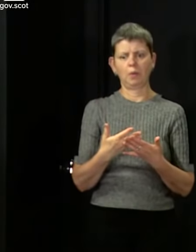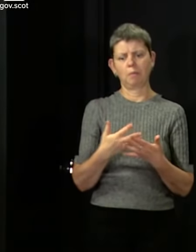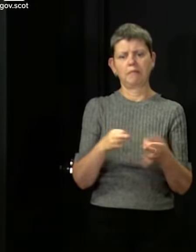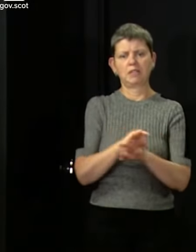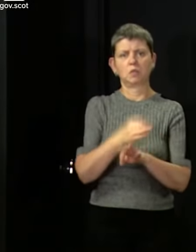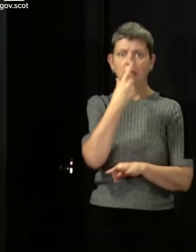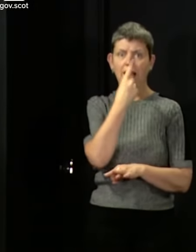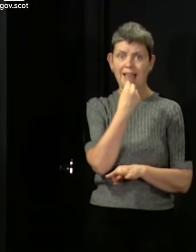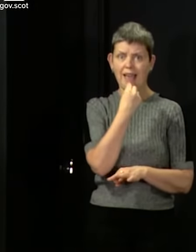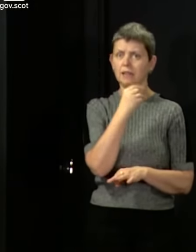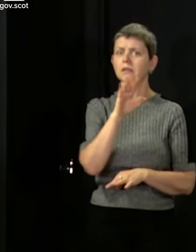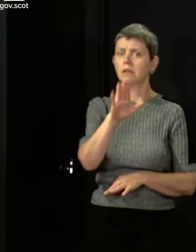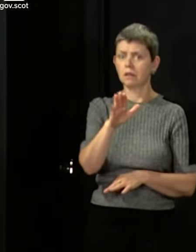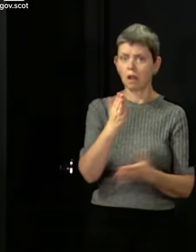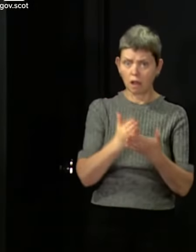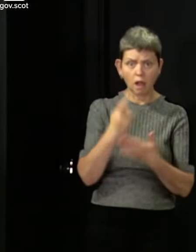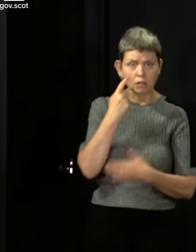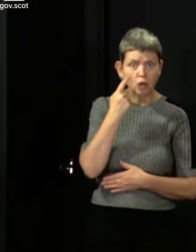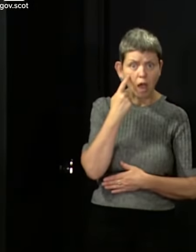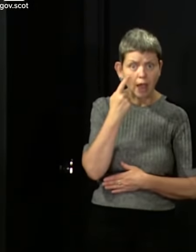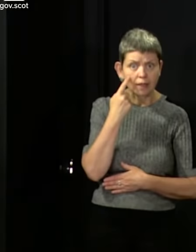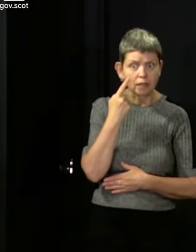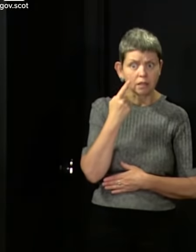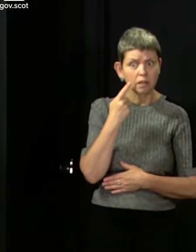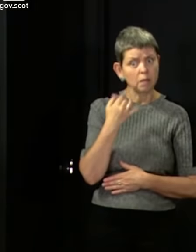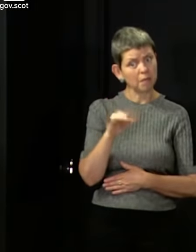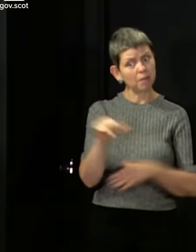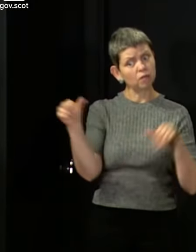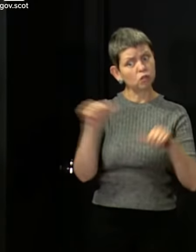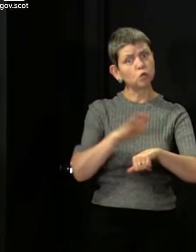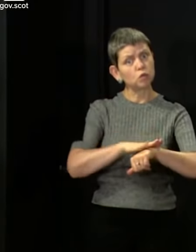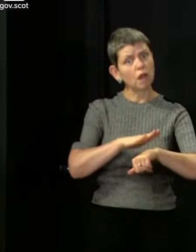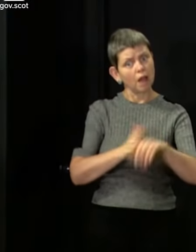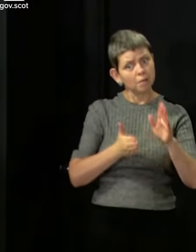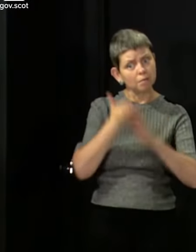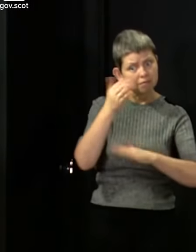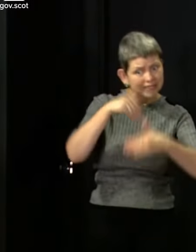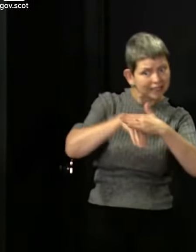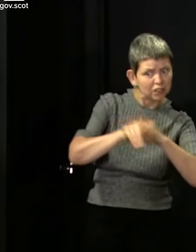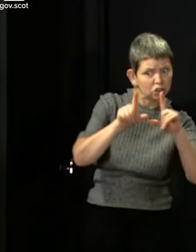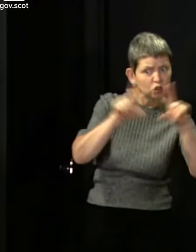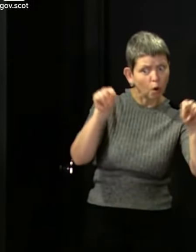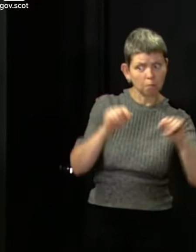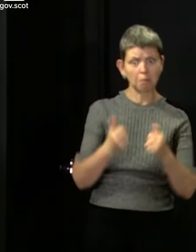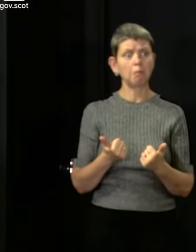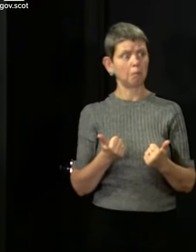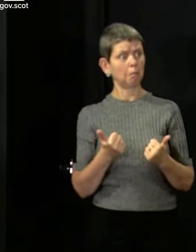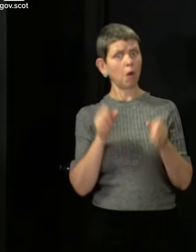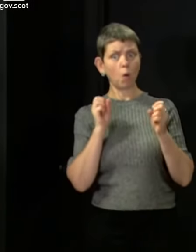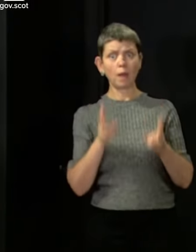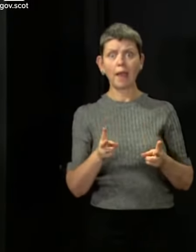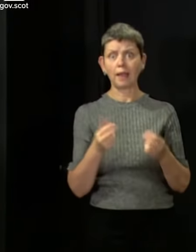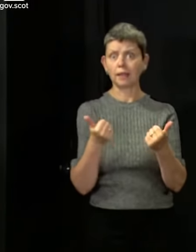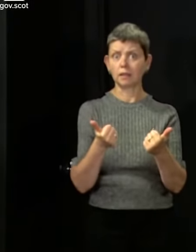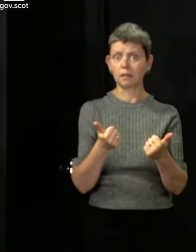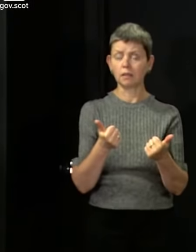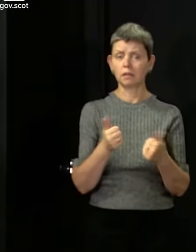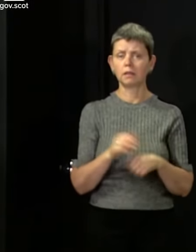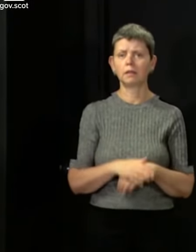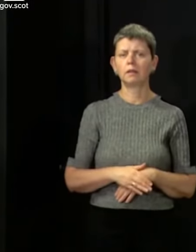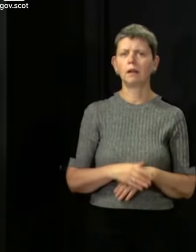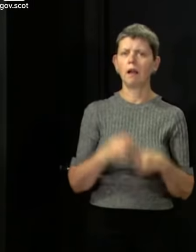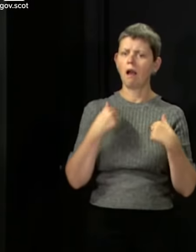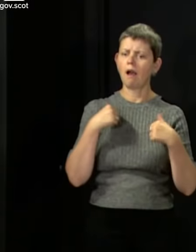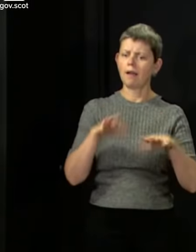comfortable for a very limited period while you're doing your shopping. And, you know, I keep saying this because when I first started to wear one